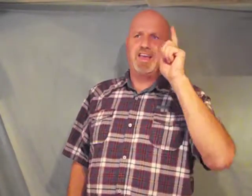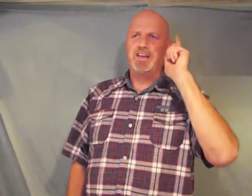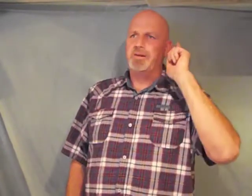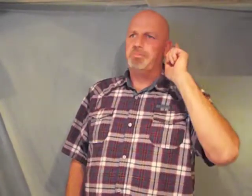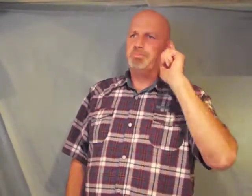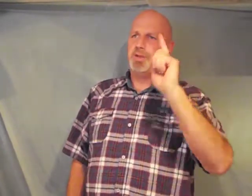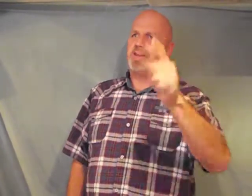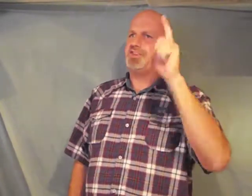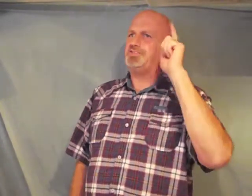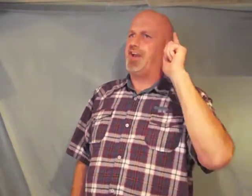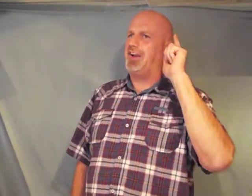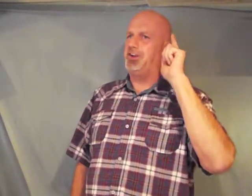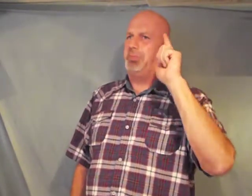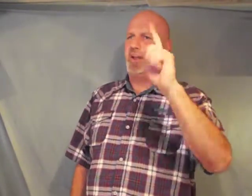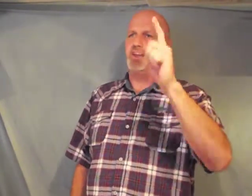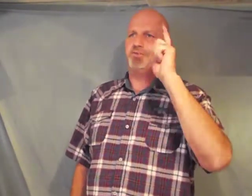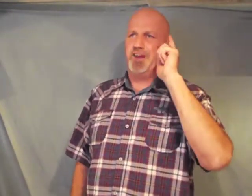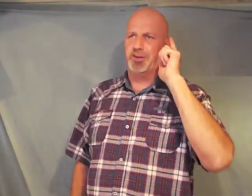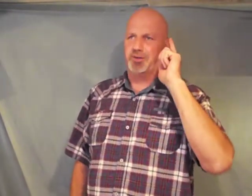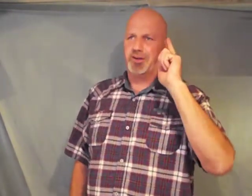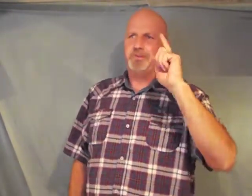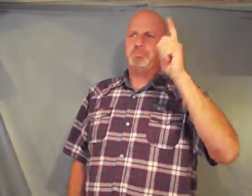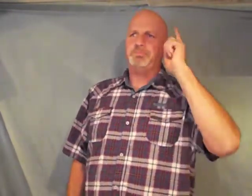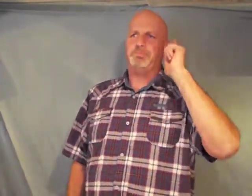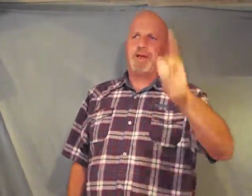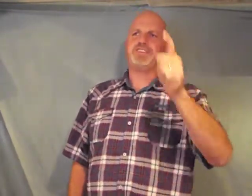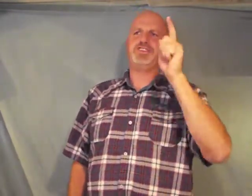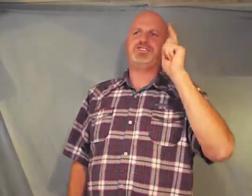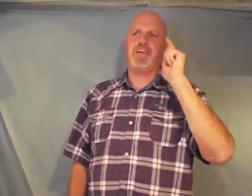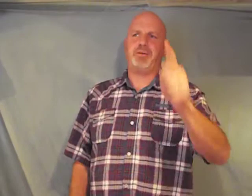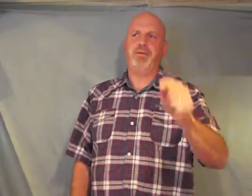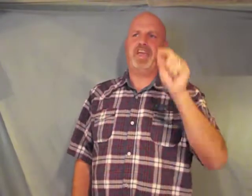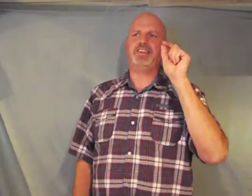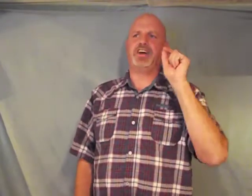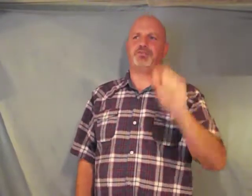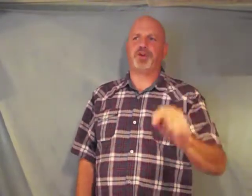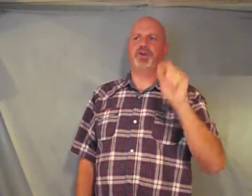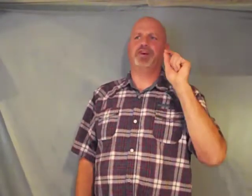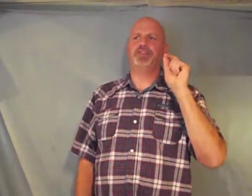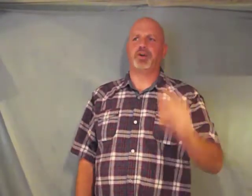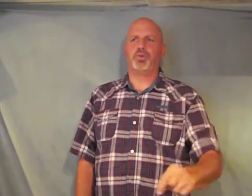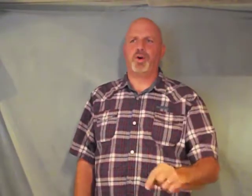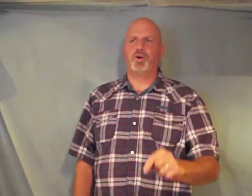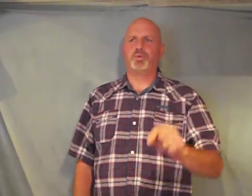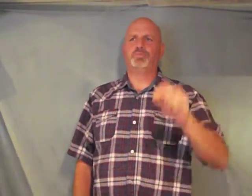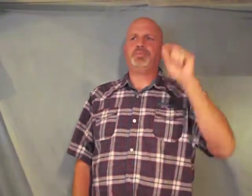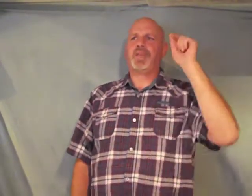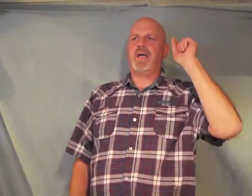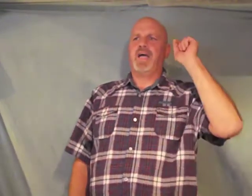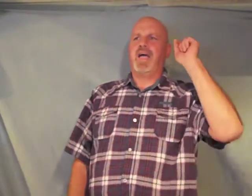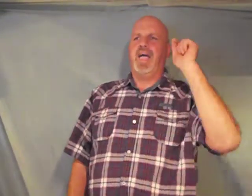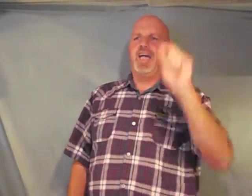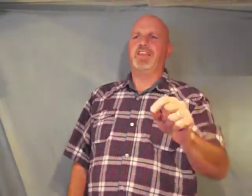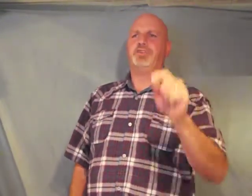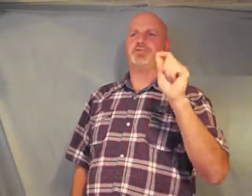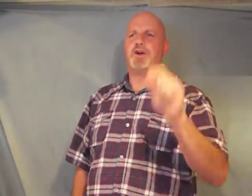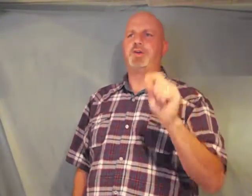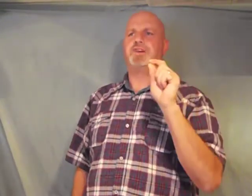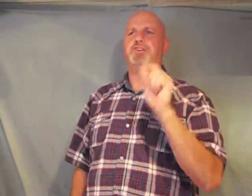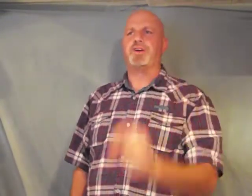blessed shall you be in the field blessed shall be the fruit of your womb and the fruit of your